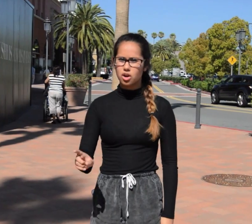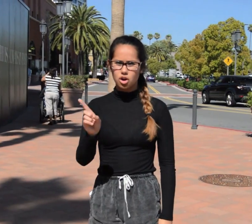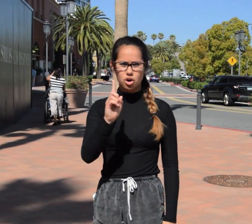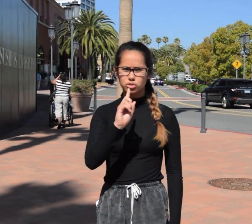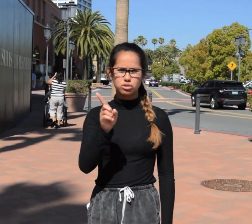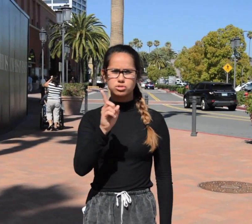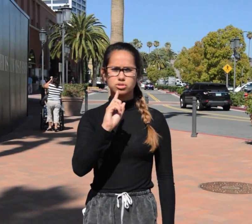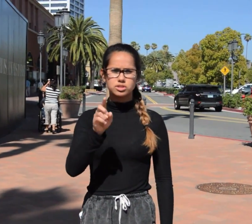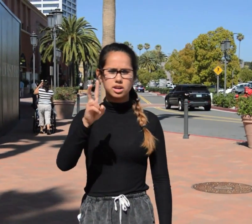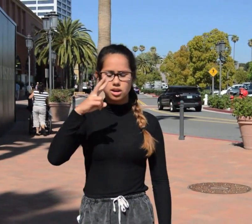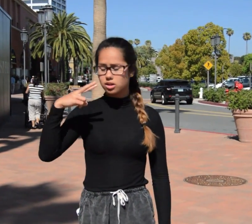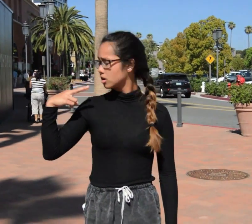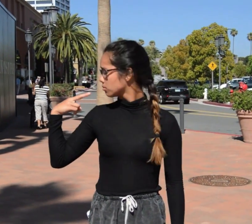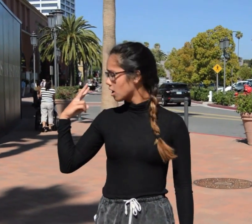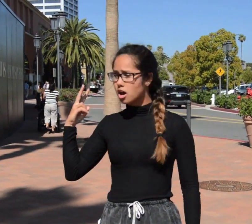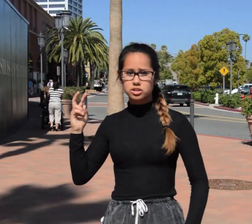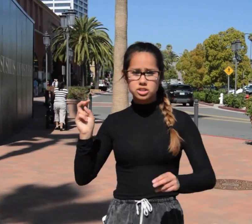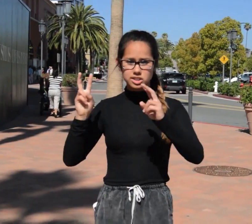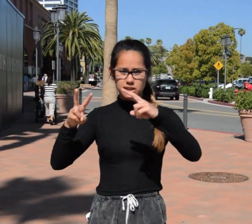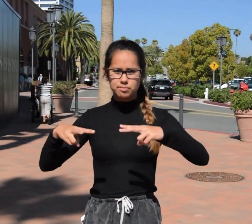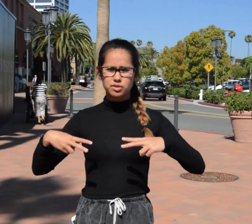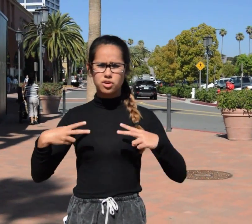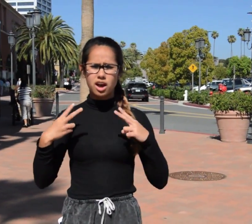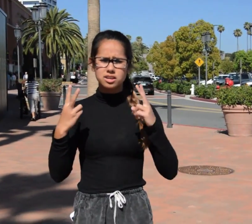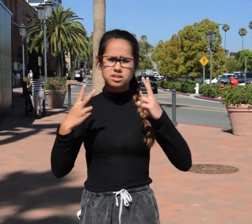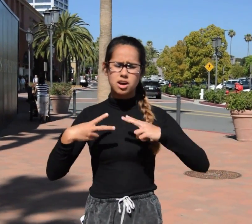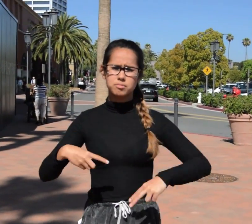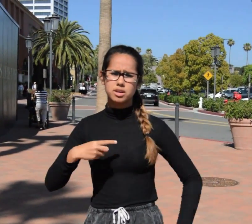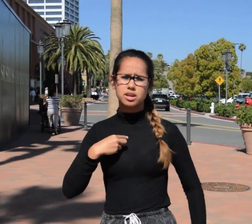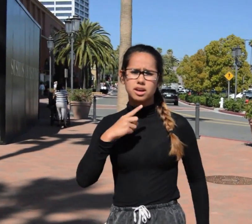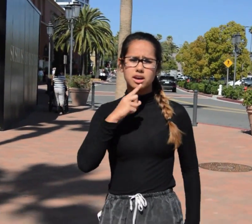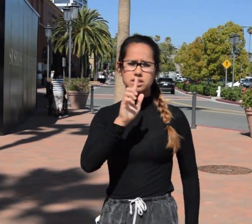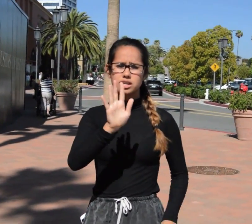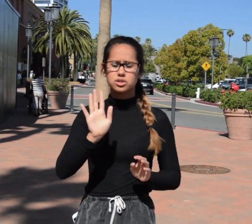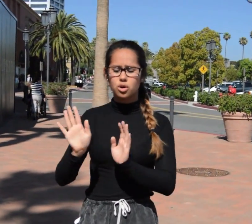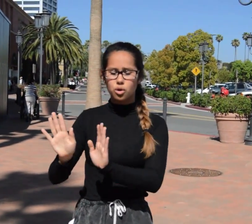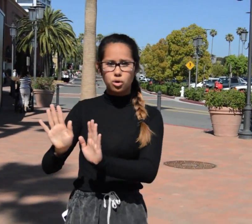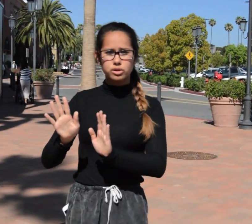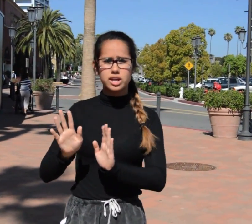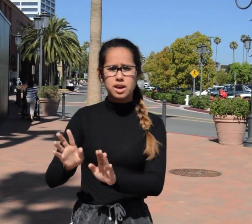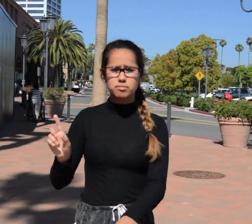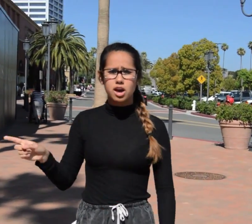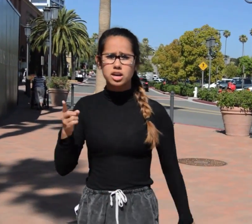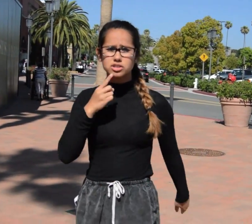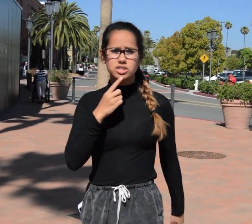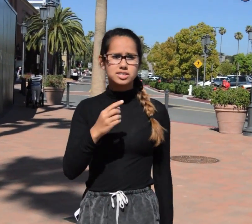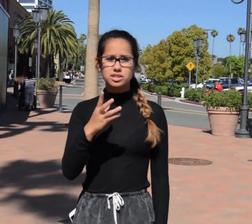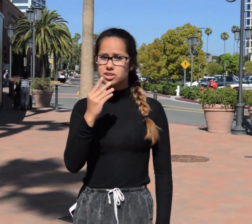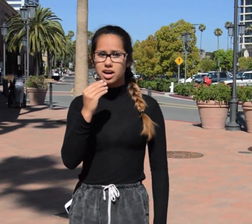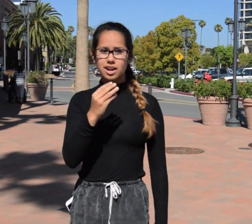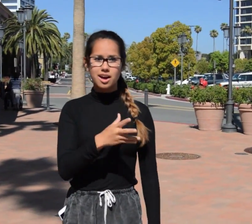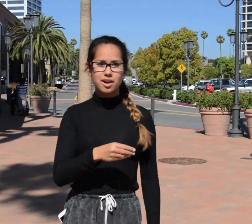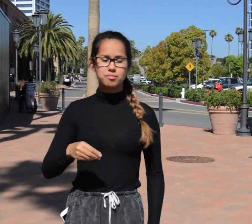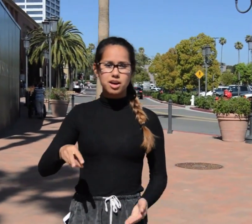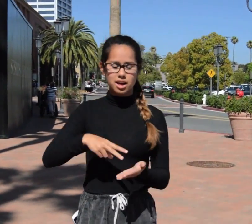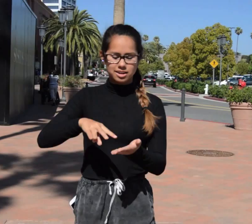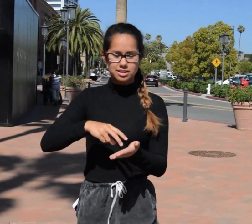Oh, don't you dare look back Just keep your eyes on me I said, you're holding back She said, shout out and